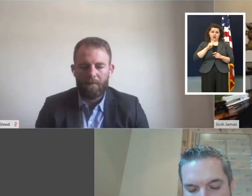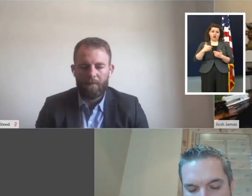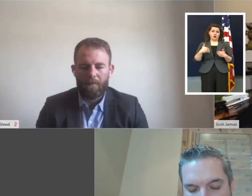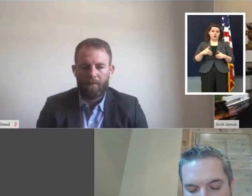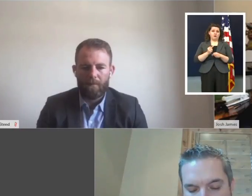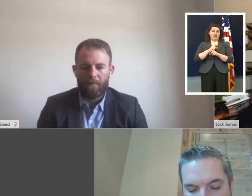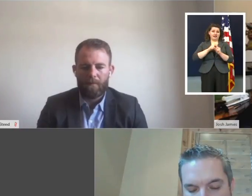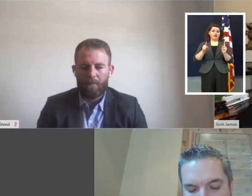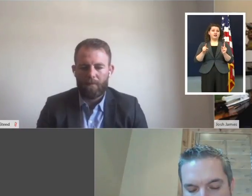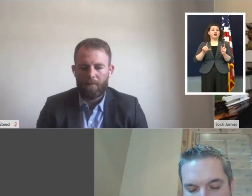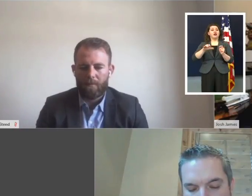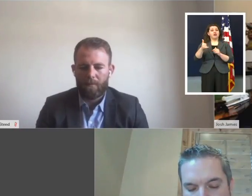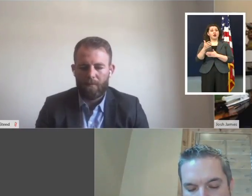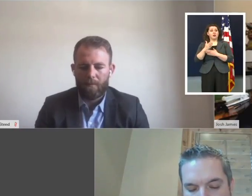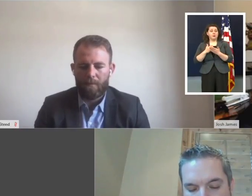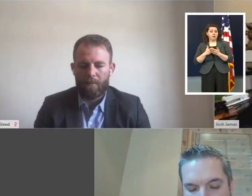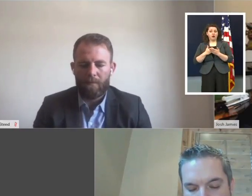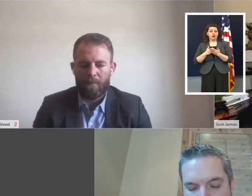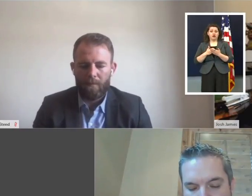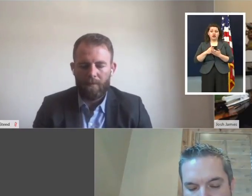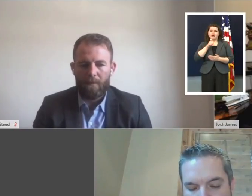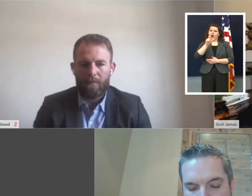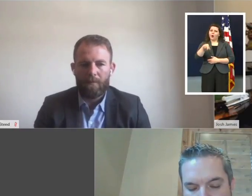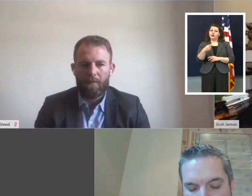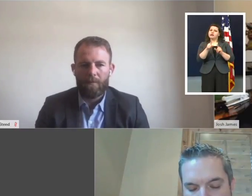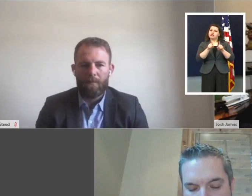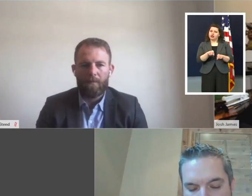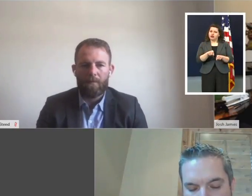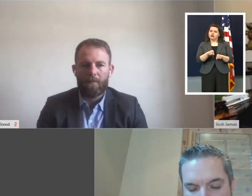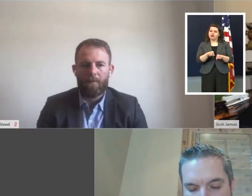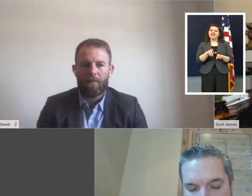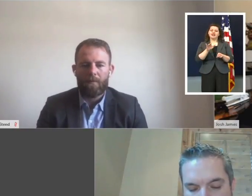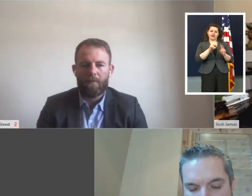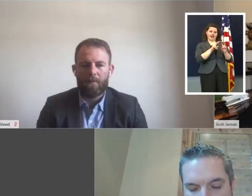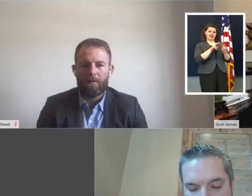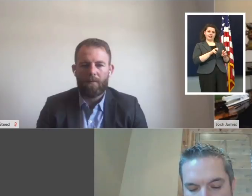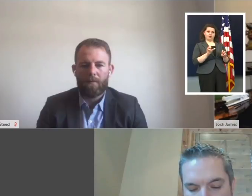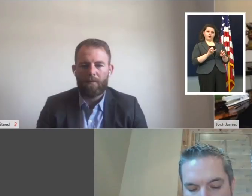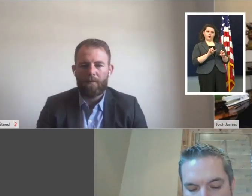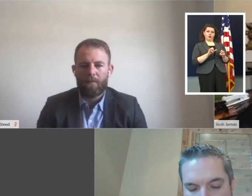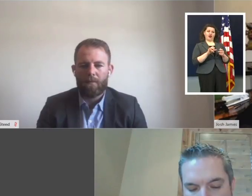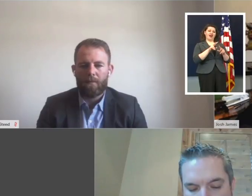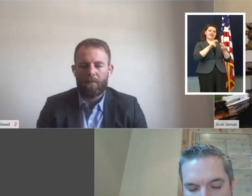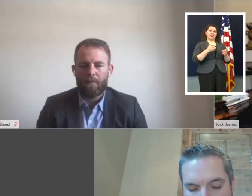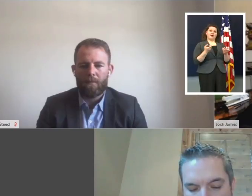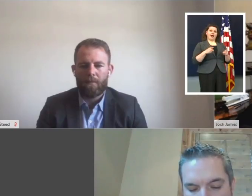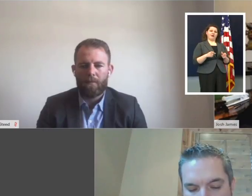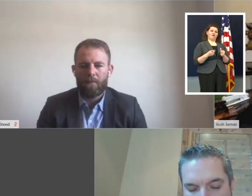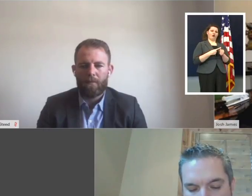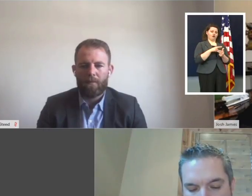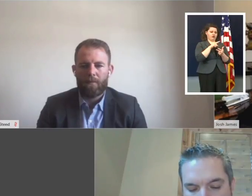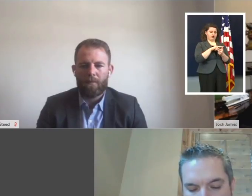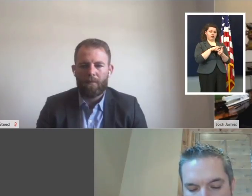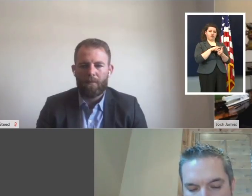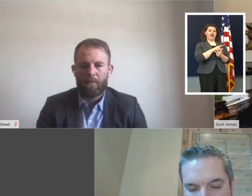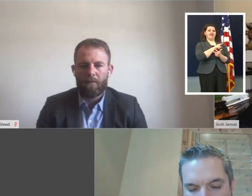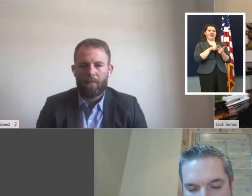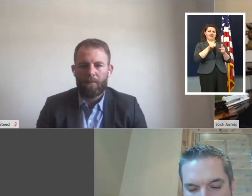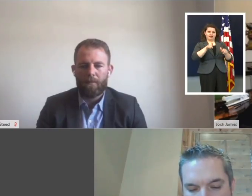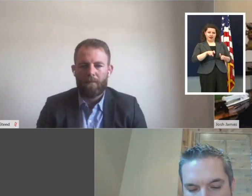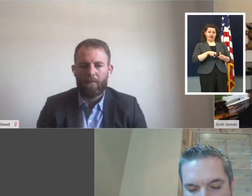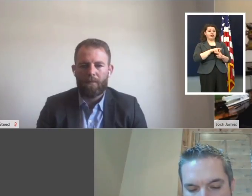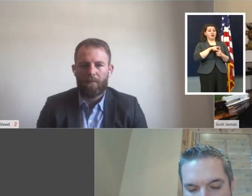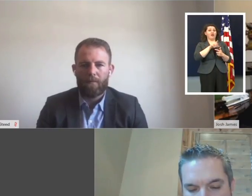then the other component here is it's not just the test, it's the assessments that happen. Right. And being able to get information